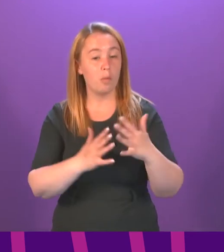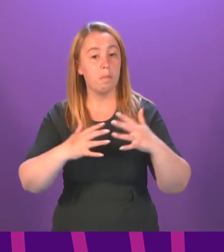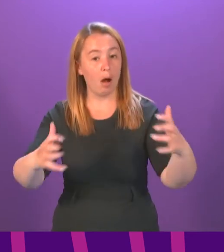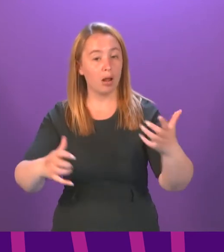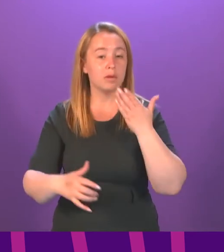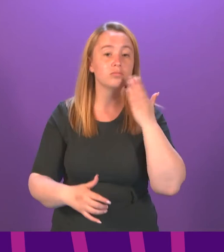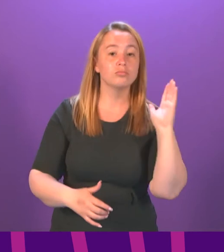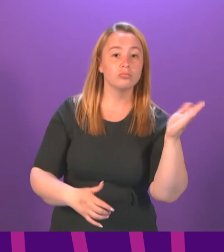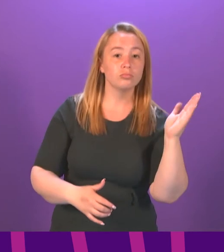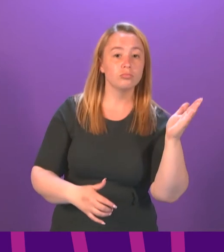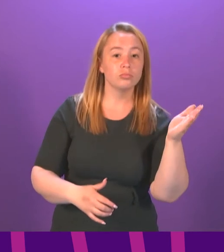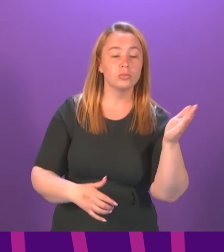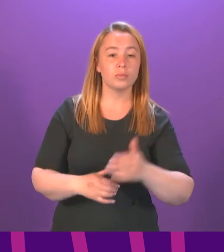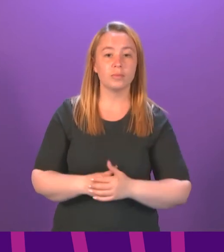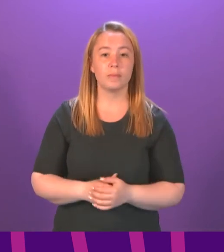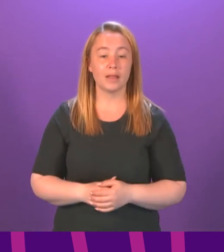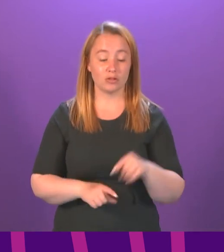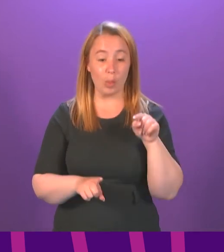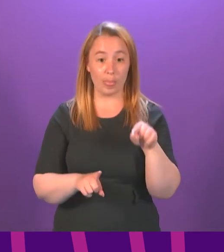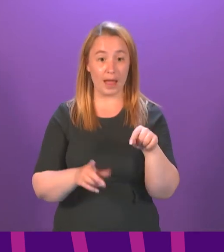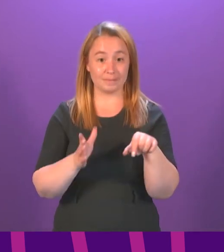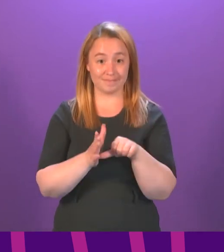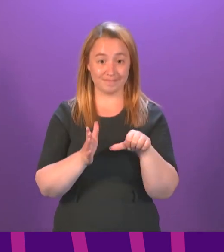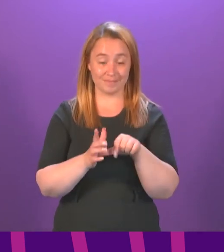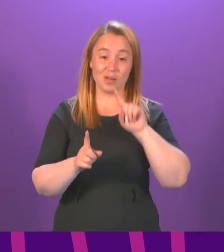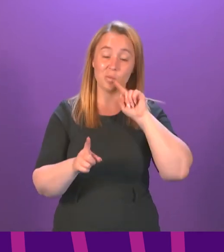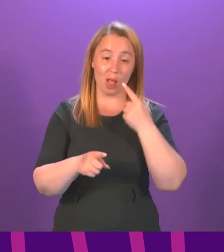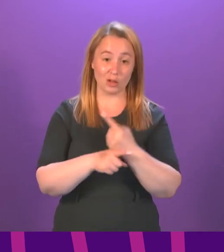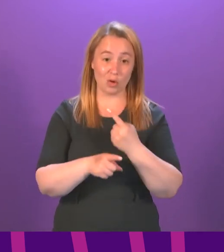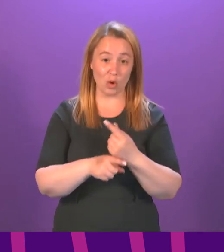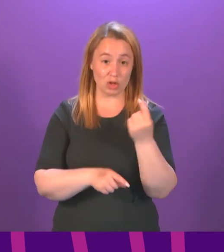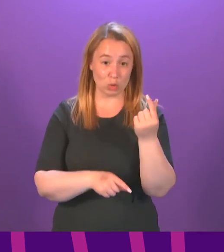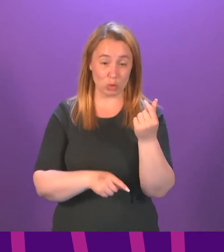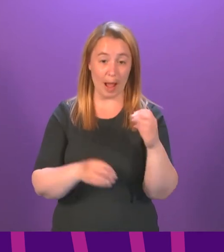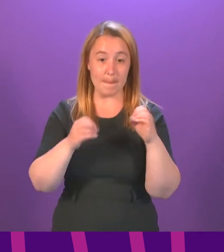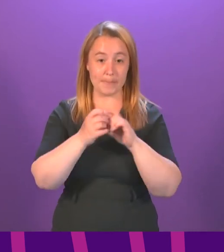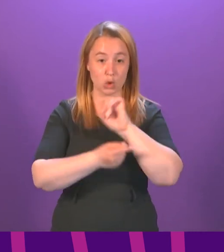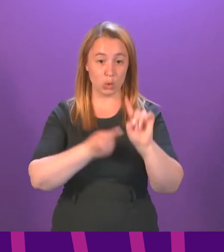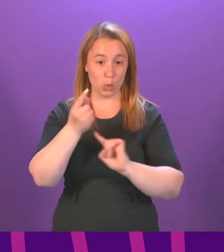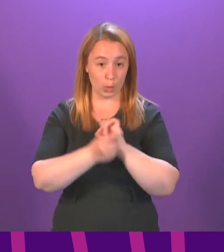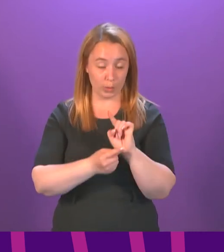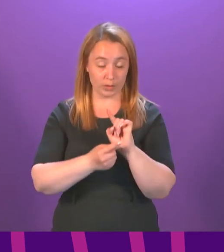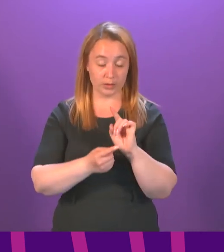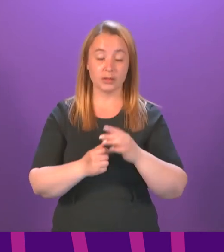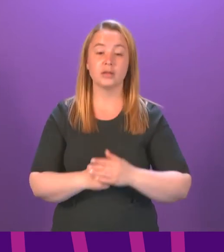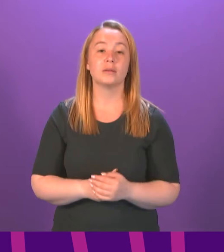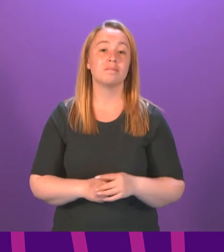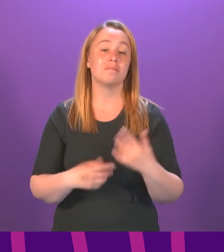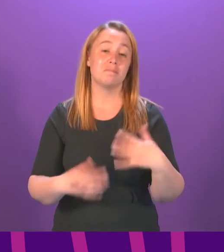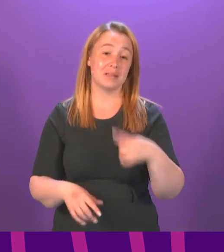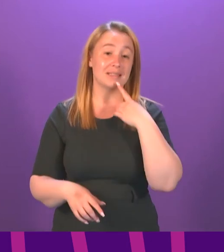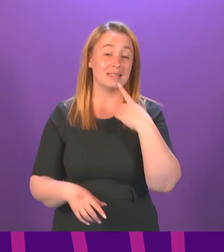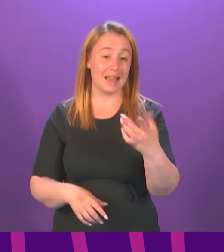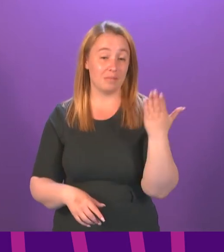I am absolutely certain that this is an issue we will return to discussing at our next bureau meeting. As I said previously,